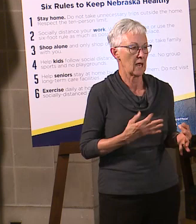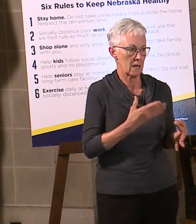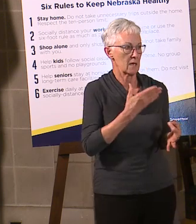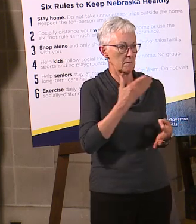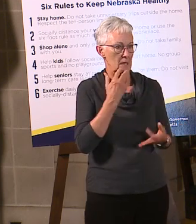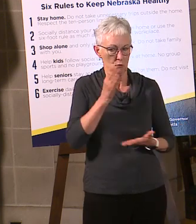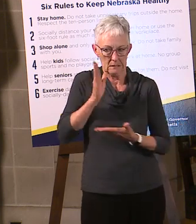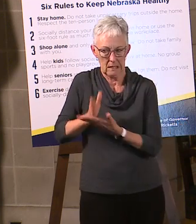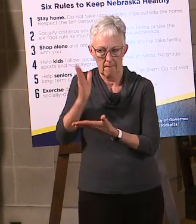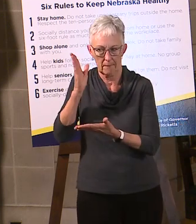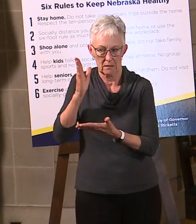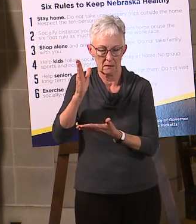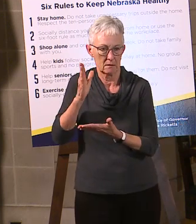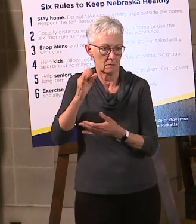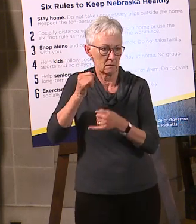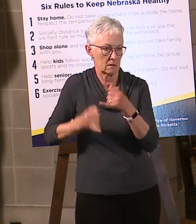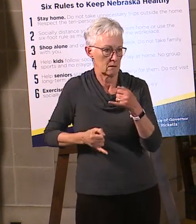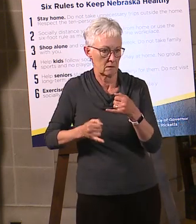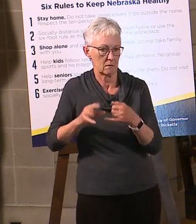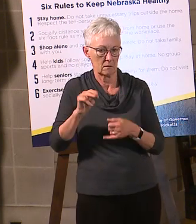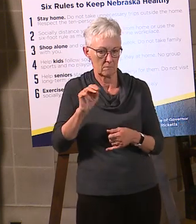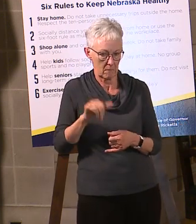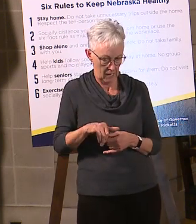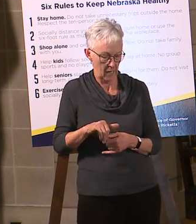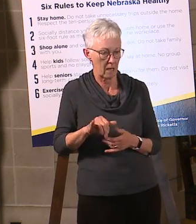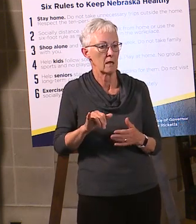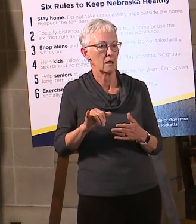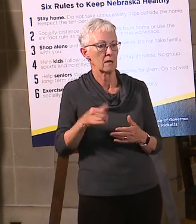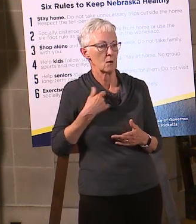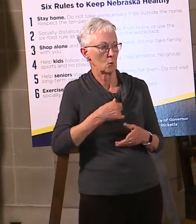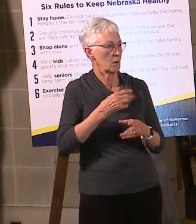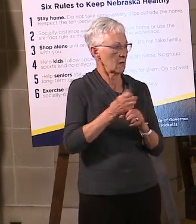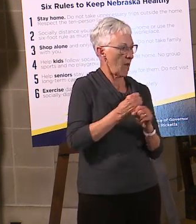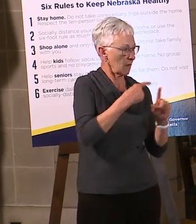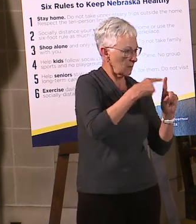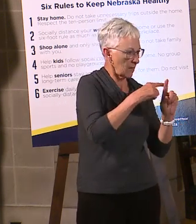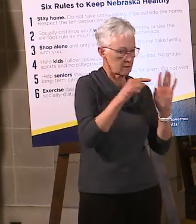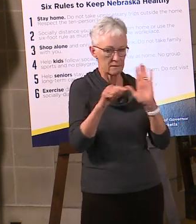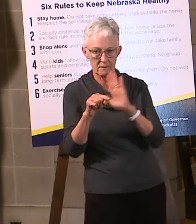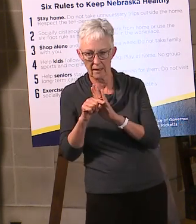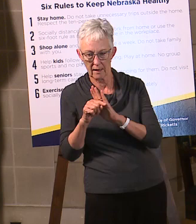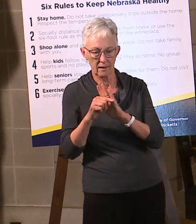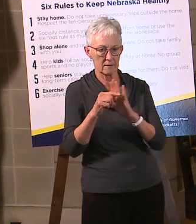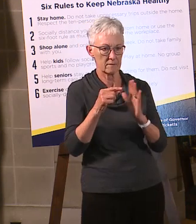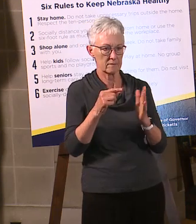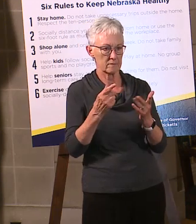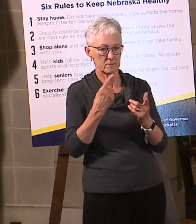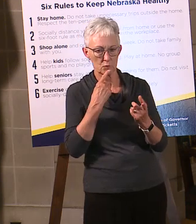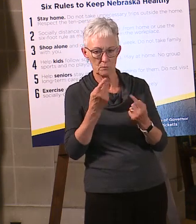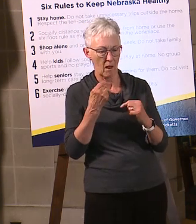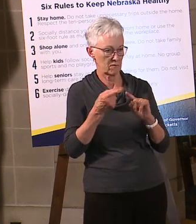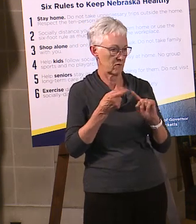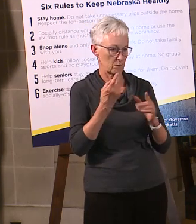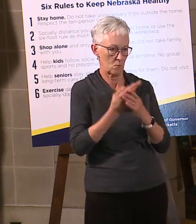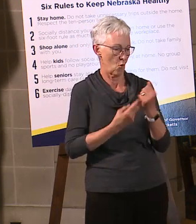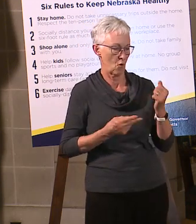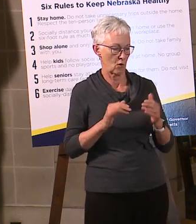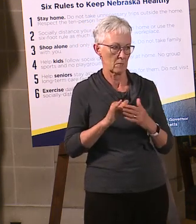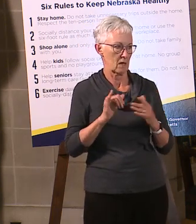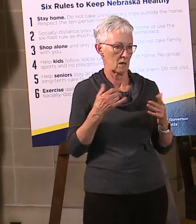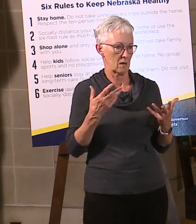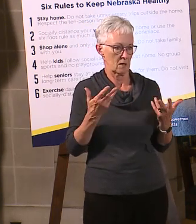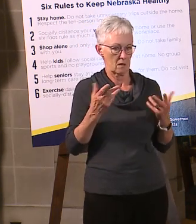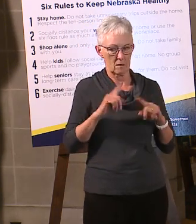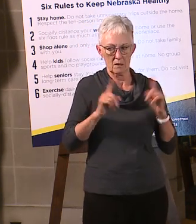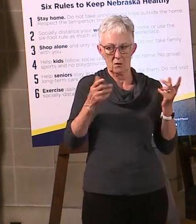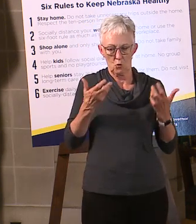We got feedback on both sides with regard to that, but really being concerned about renters falling too far behind was one of the main drivers for why